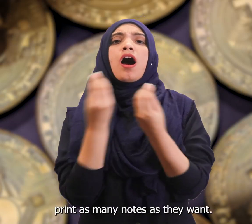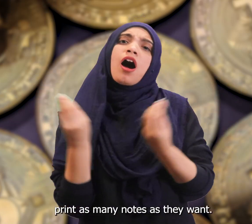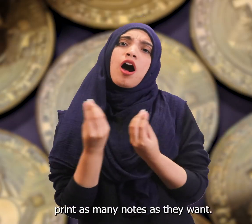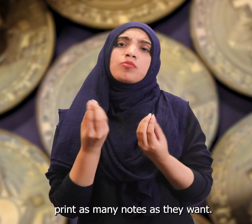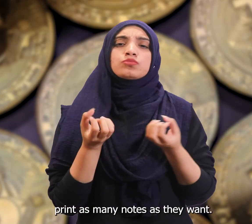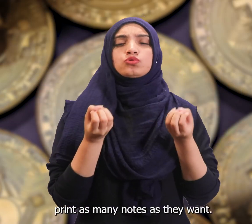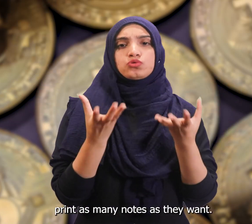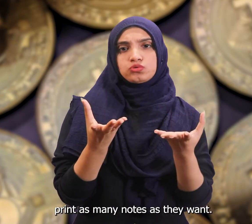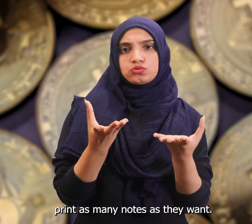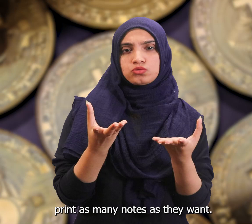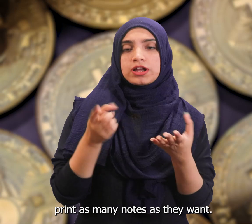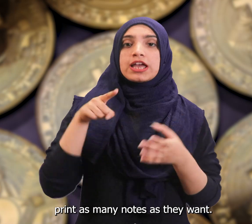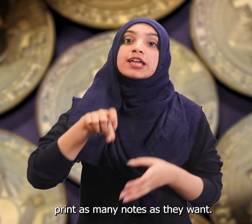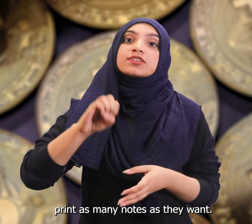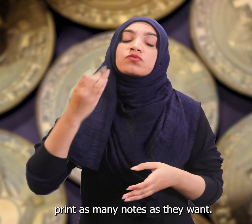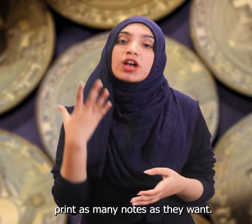as many notes as they want.